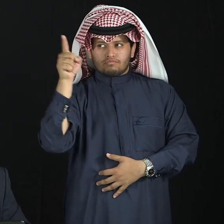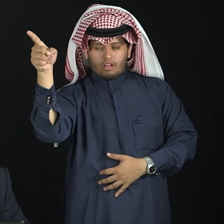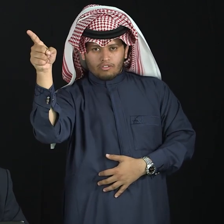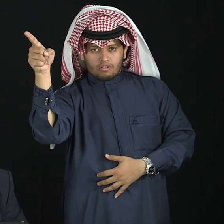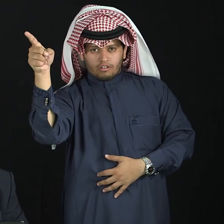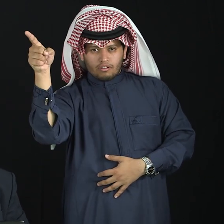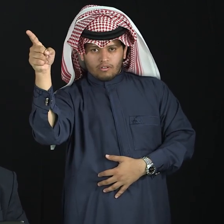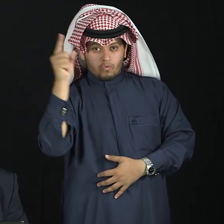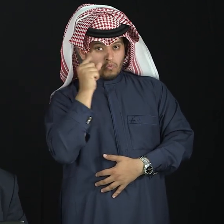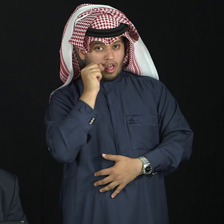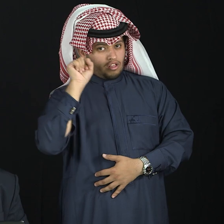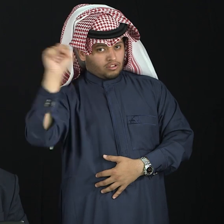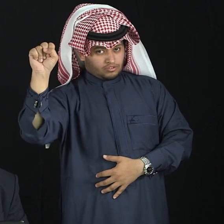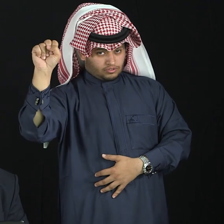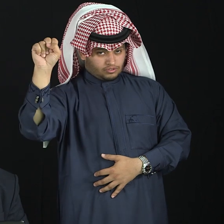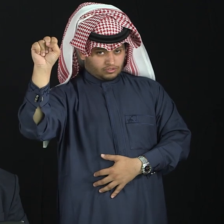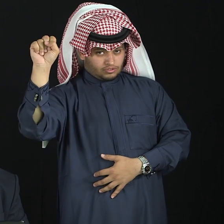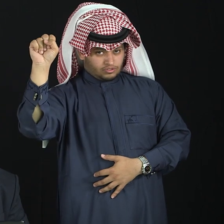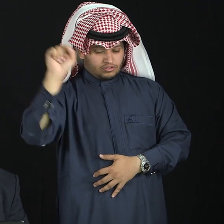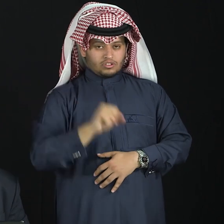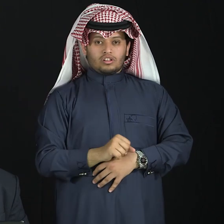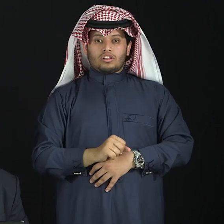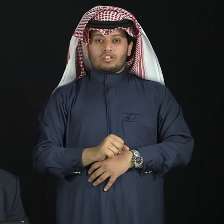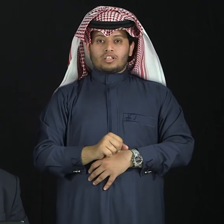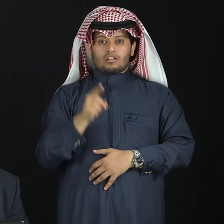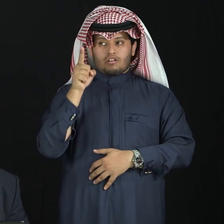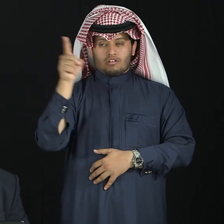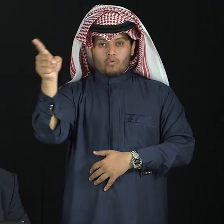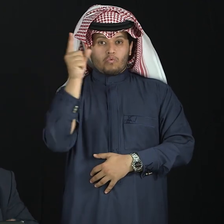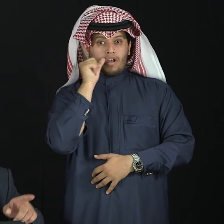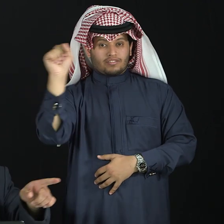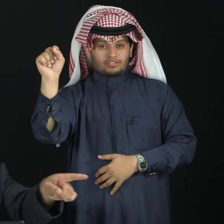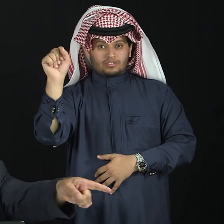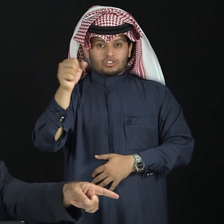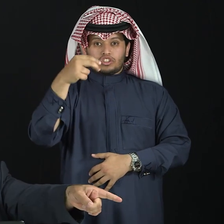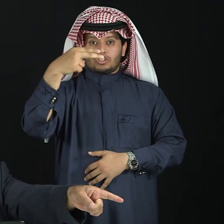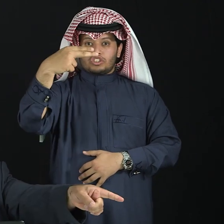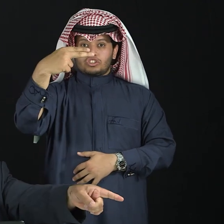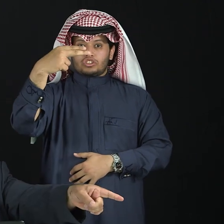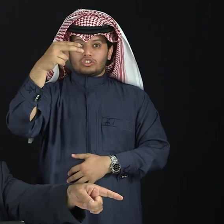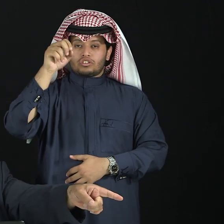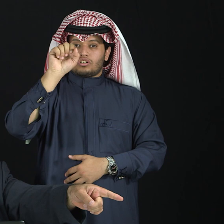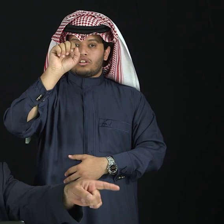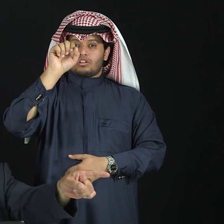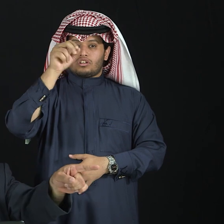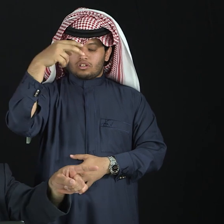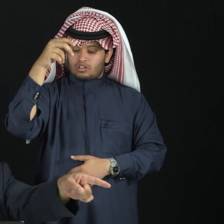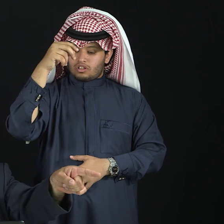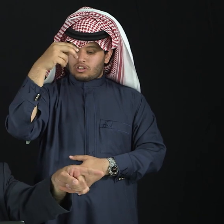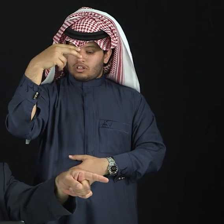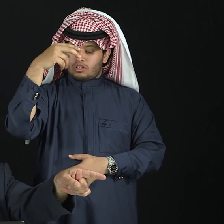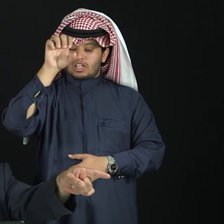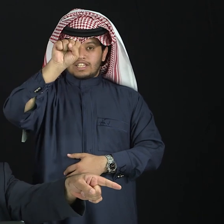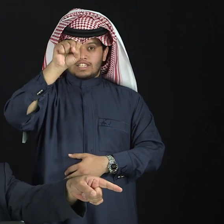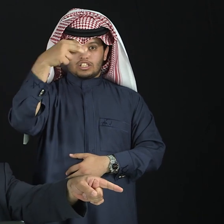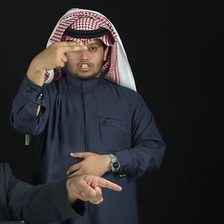mostly going to be male. Yes, supposed to be in front of you. He, she, you just also